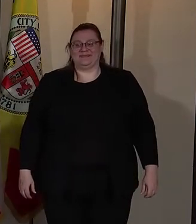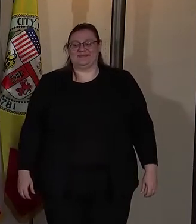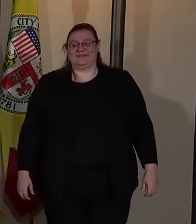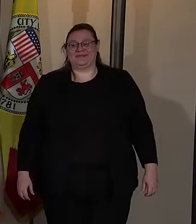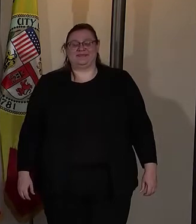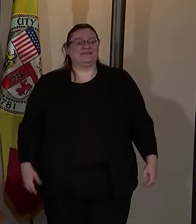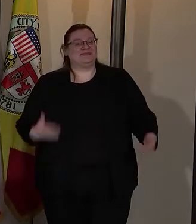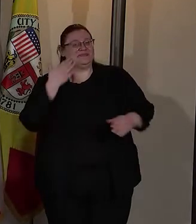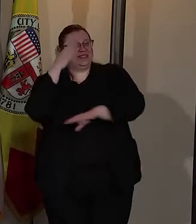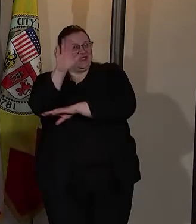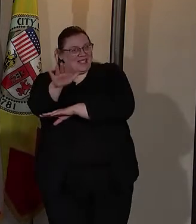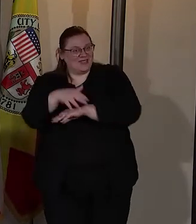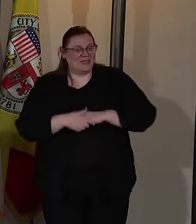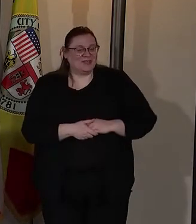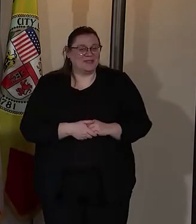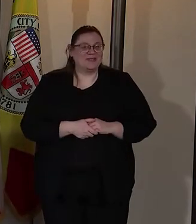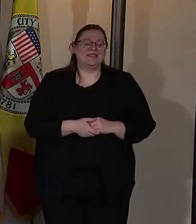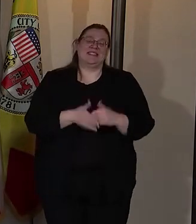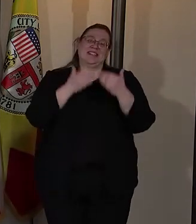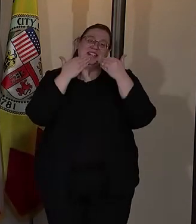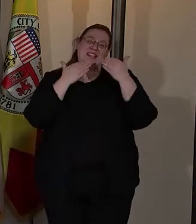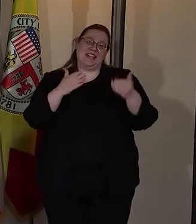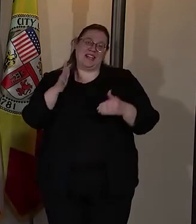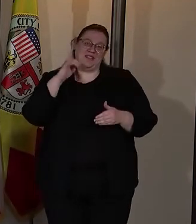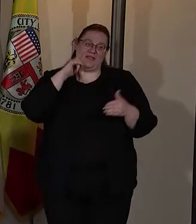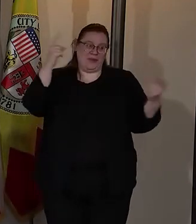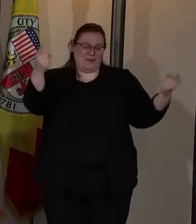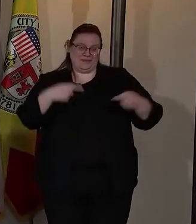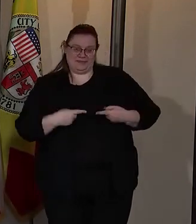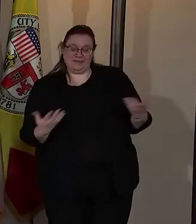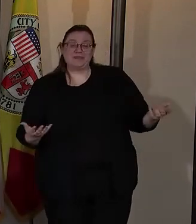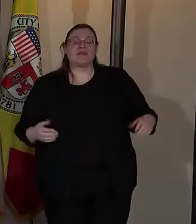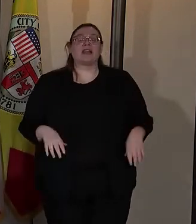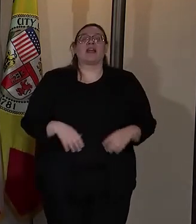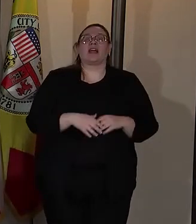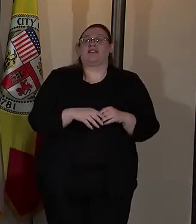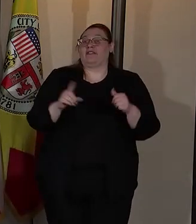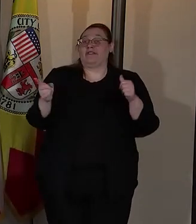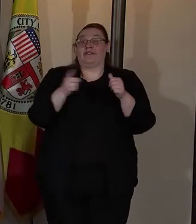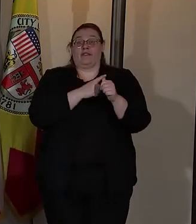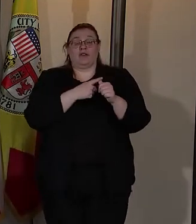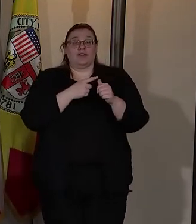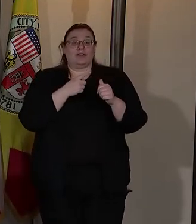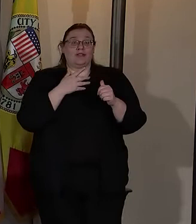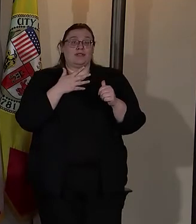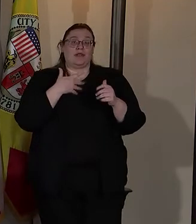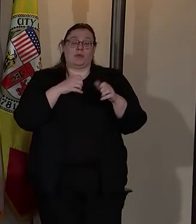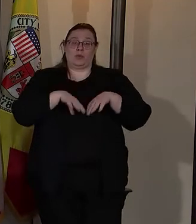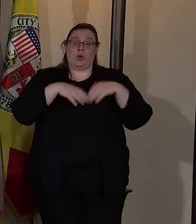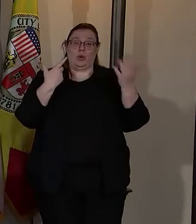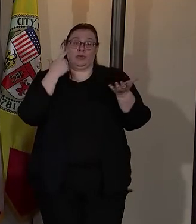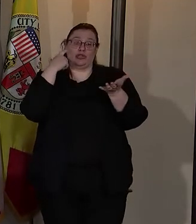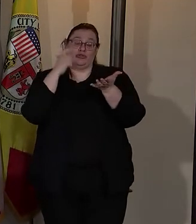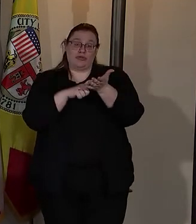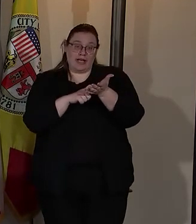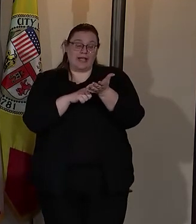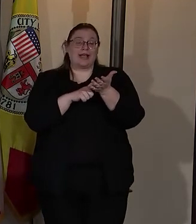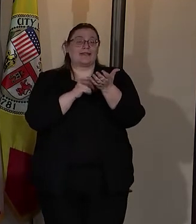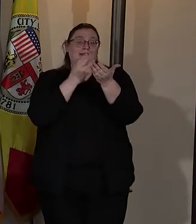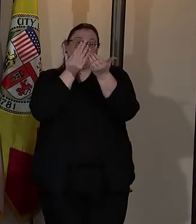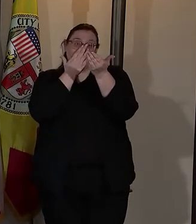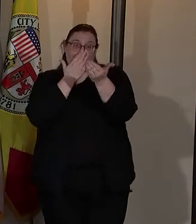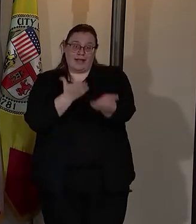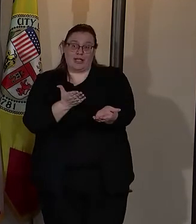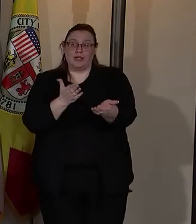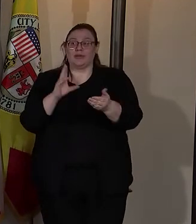Good afternoon. Thank you for your presence. I want to first start off by recognizing and thanking